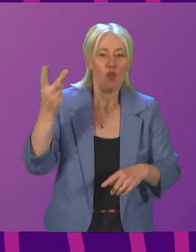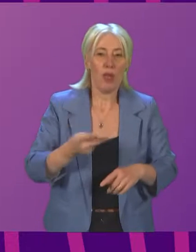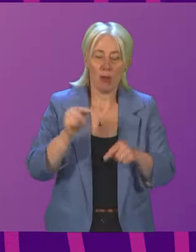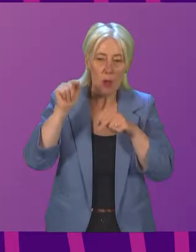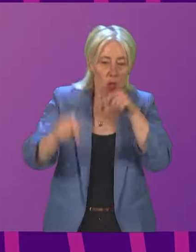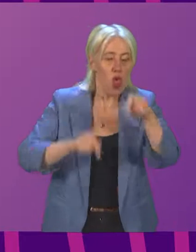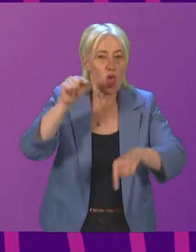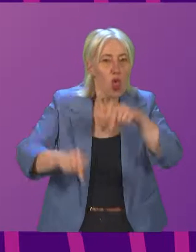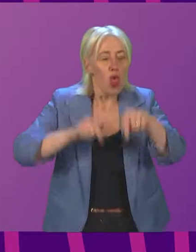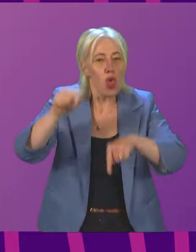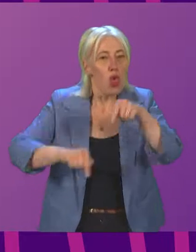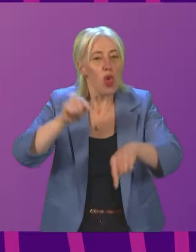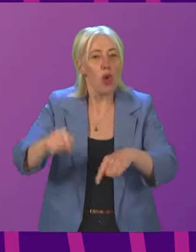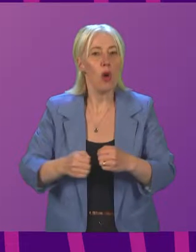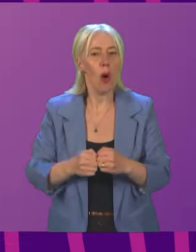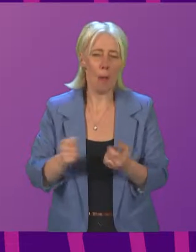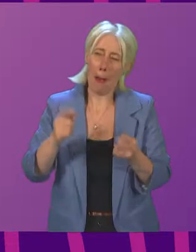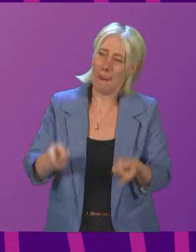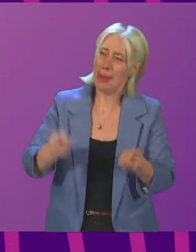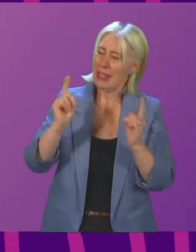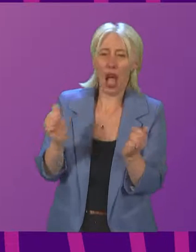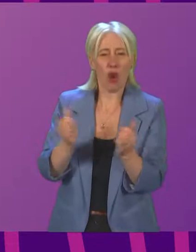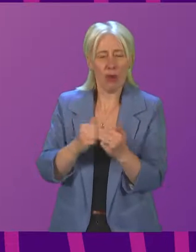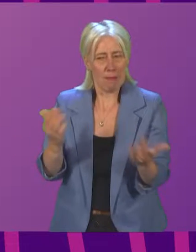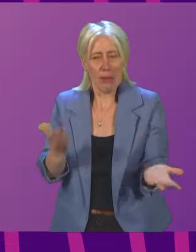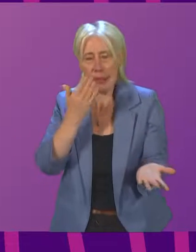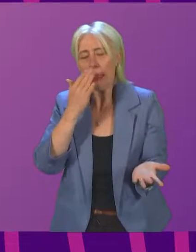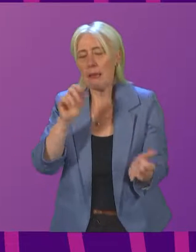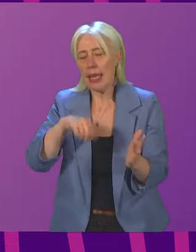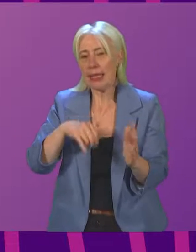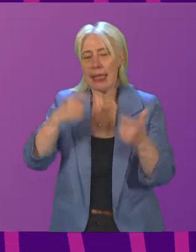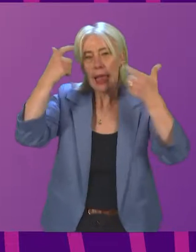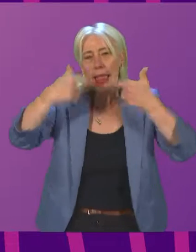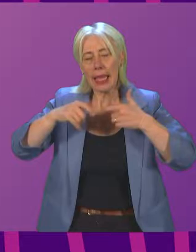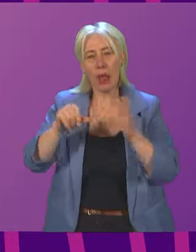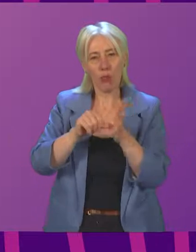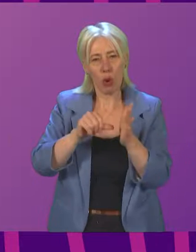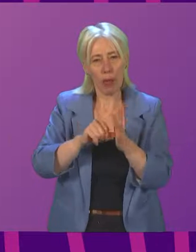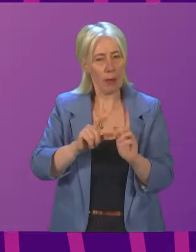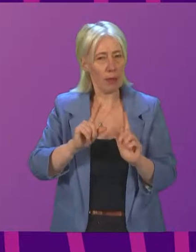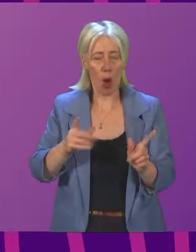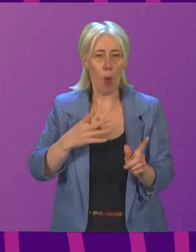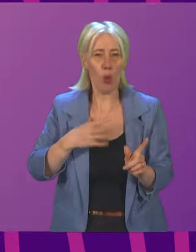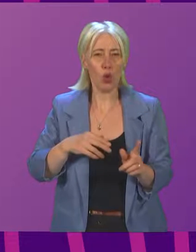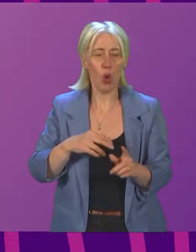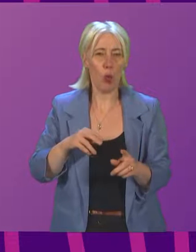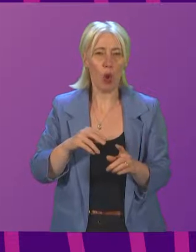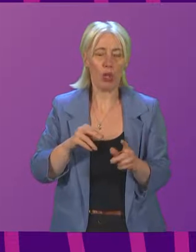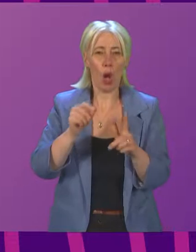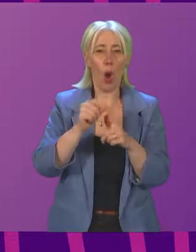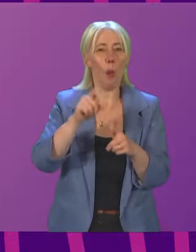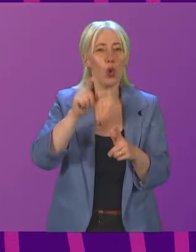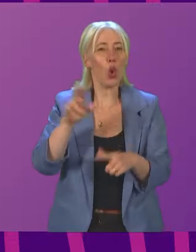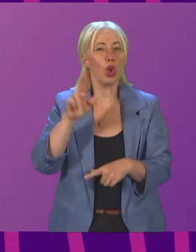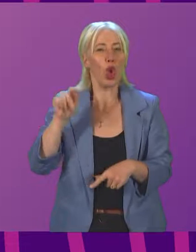So, will the Minister not agree, given that there does seem to be legal problems, but also, we do not want a postcode lottery, with some